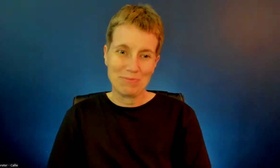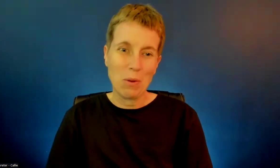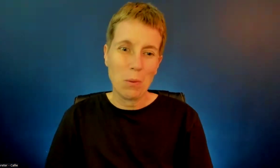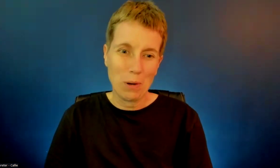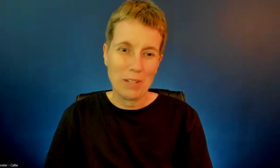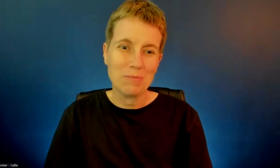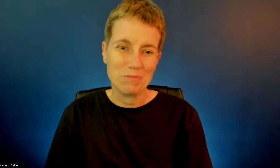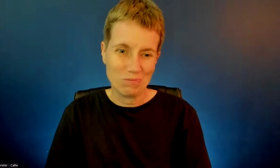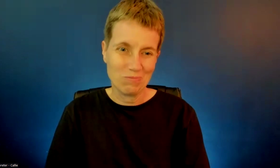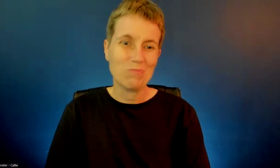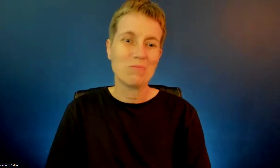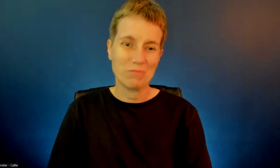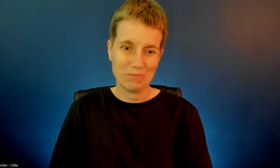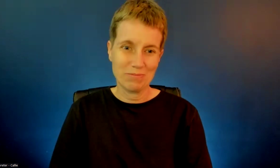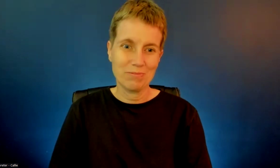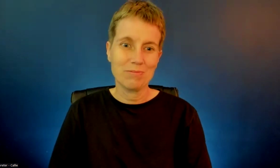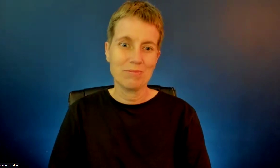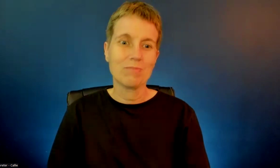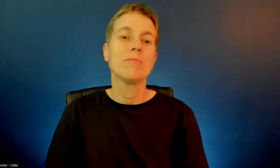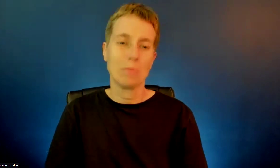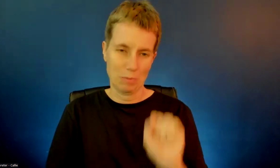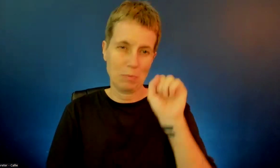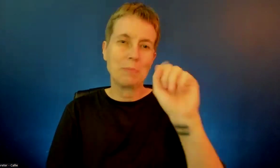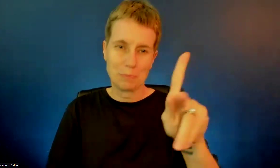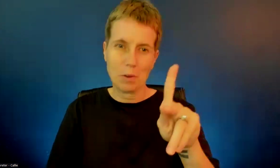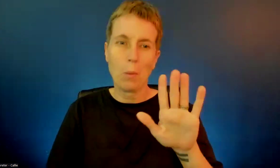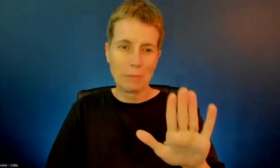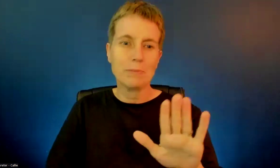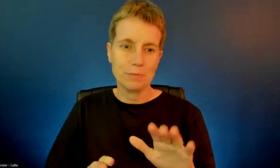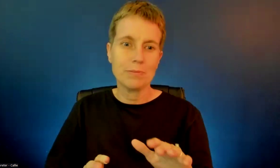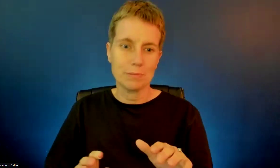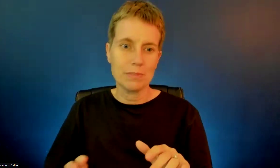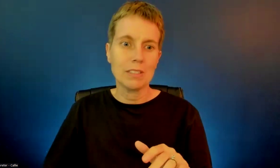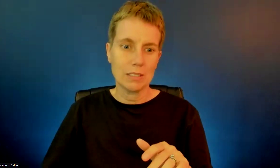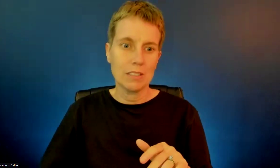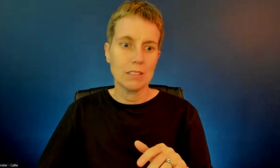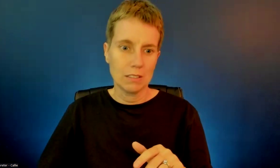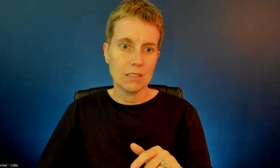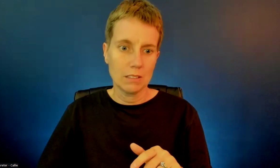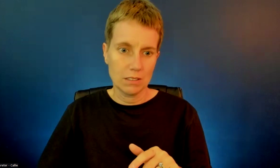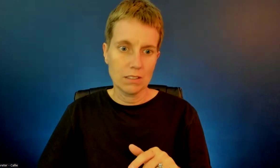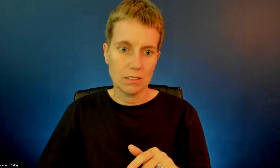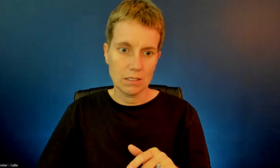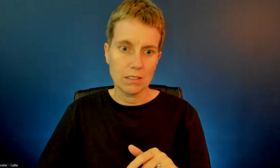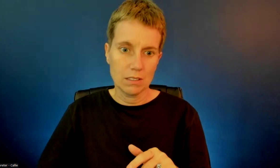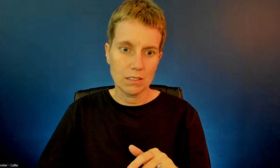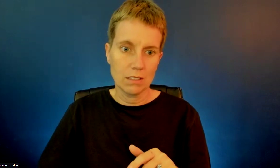of every month for our meeting dates and meet at the same time, four o'clock. Oh, we can't do it.